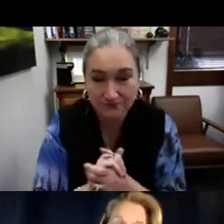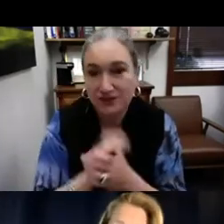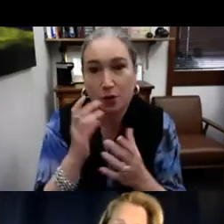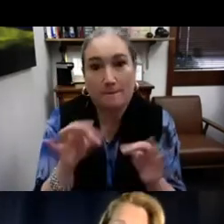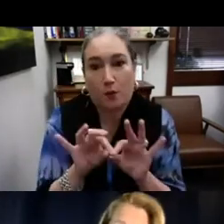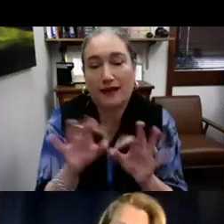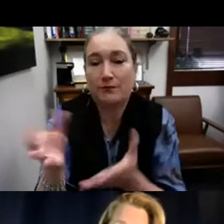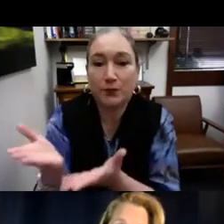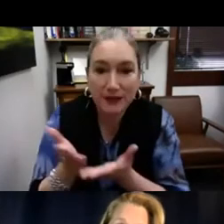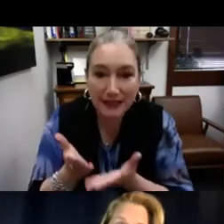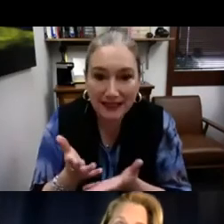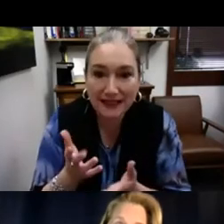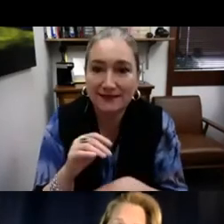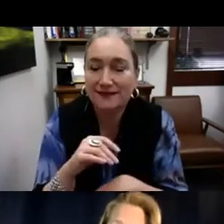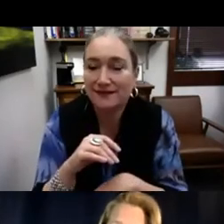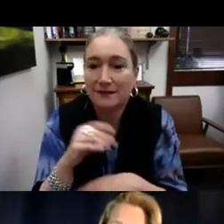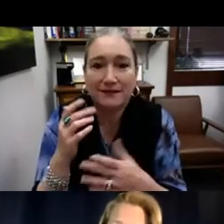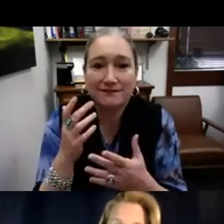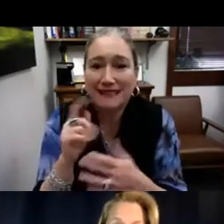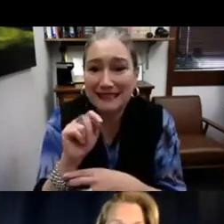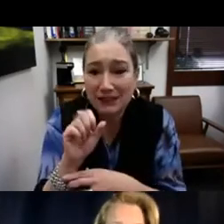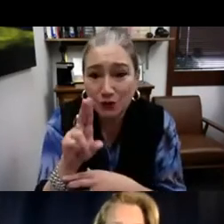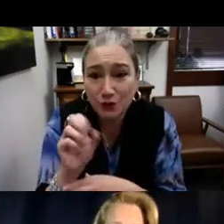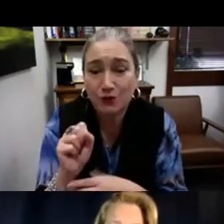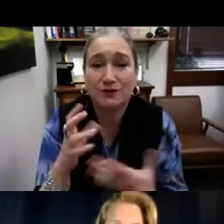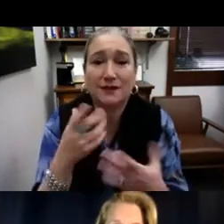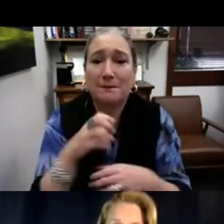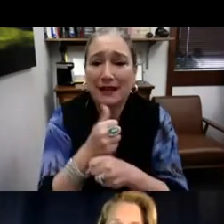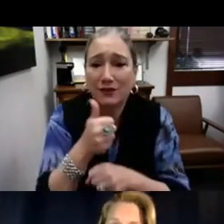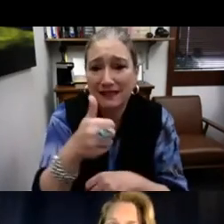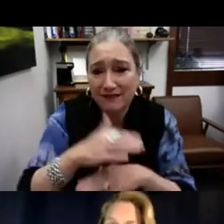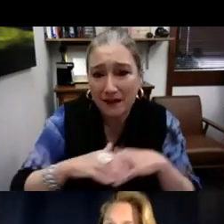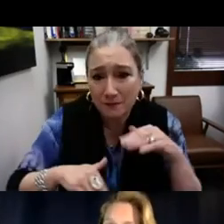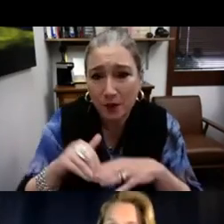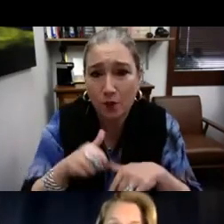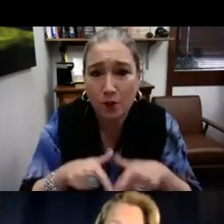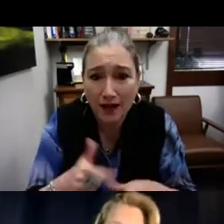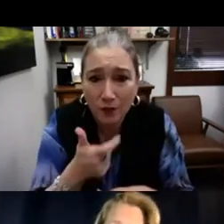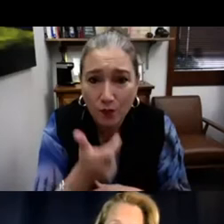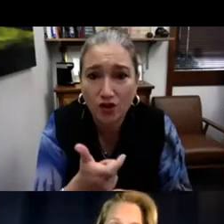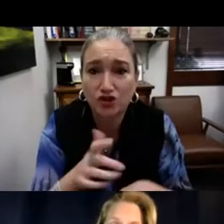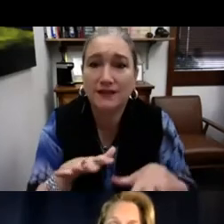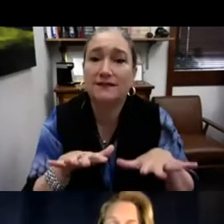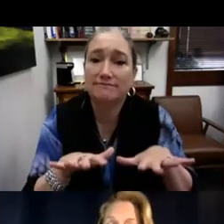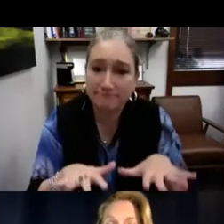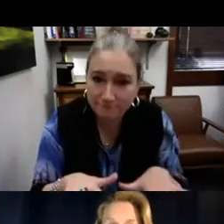moments in this presentation that might, you might be triggered. So I just wanted important that you know that. So if you need to have some tissues